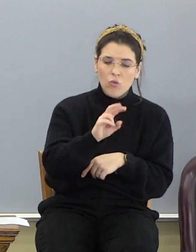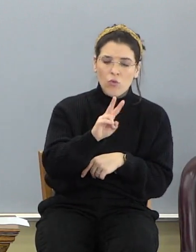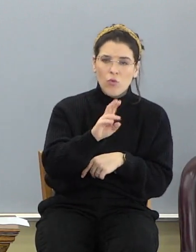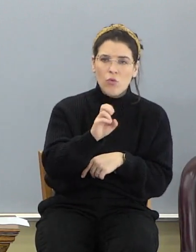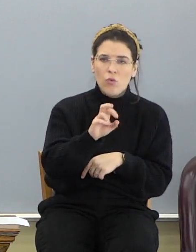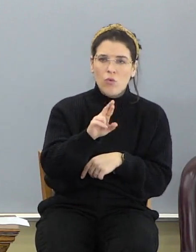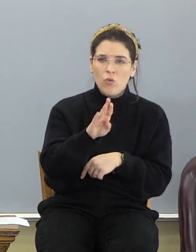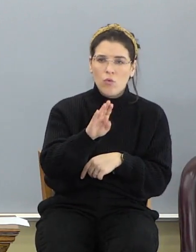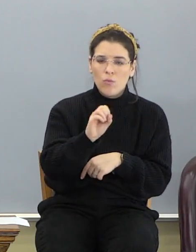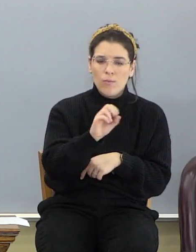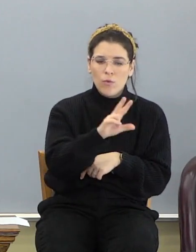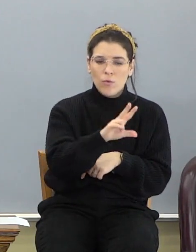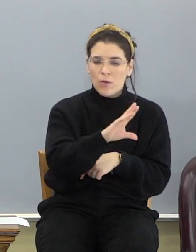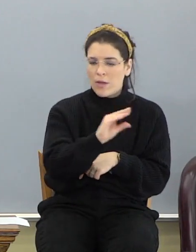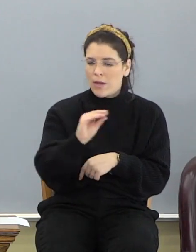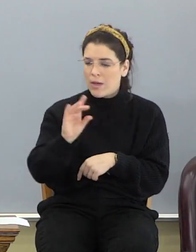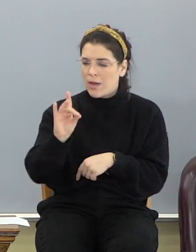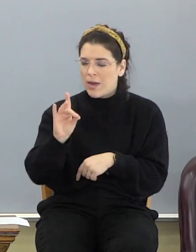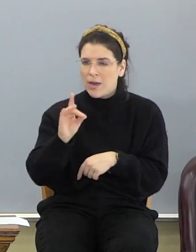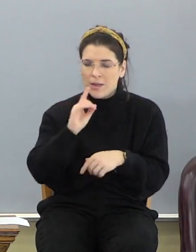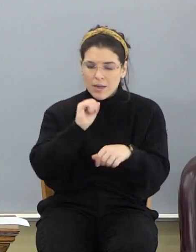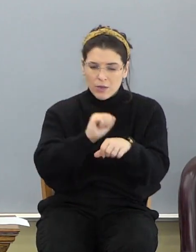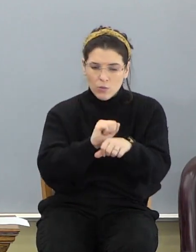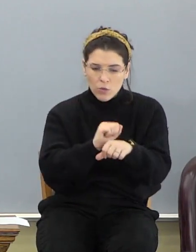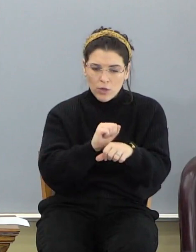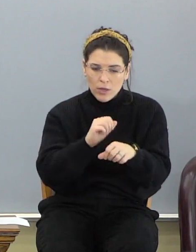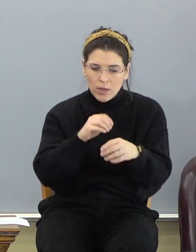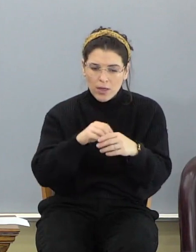he literally was working off a blueprint called wisdom.